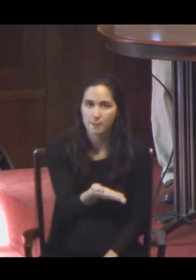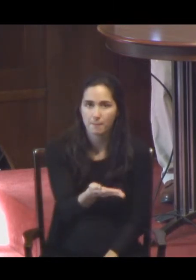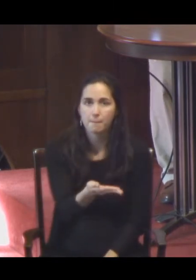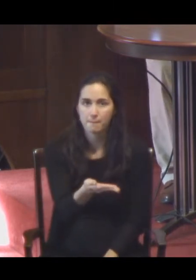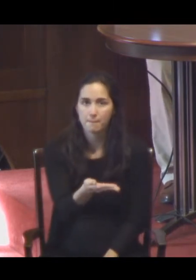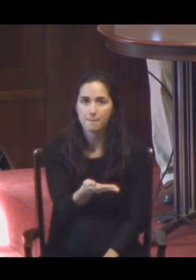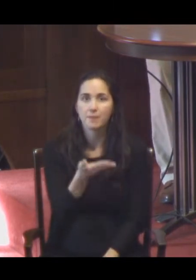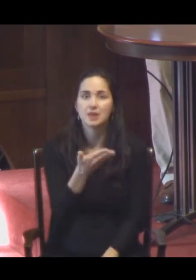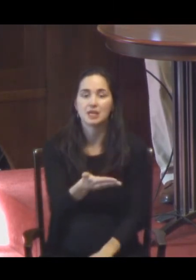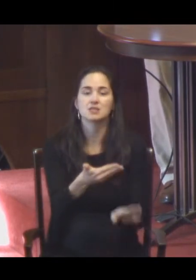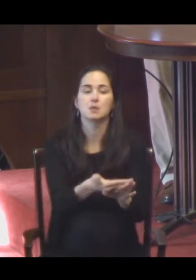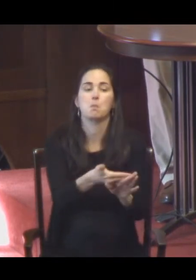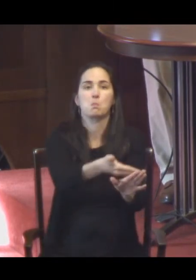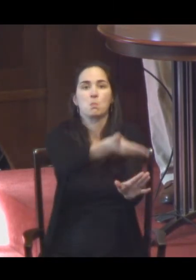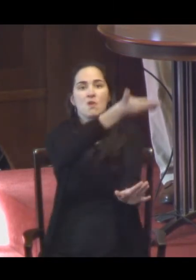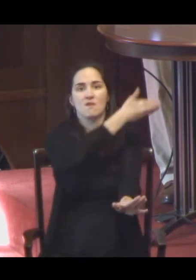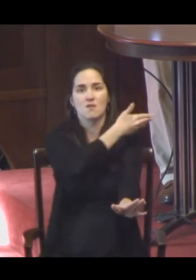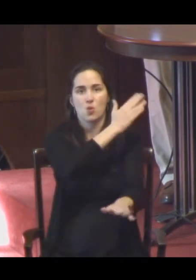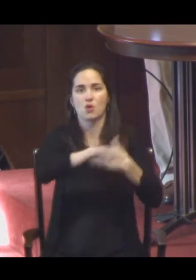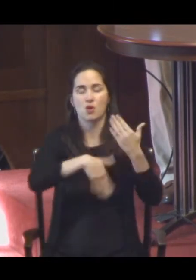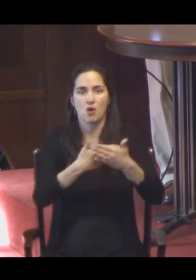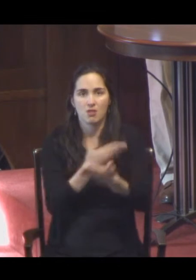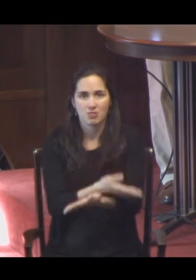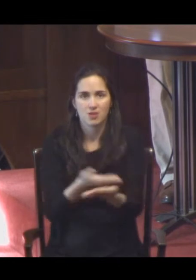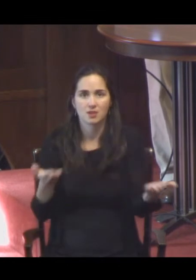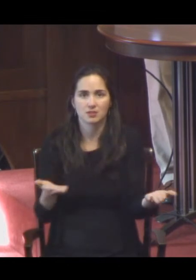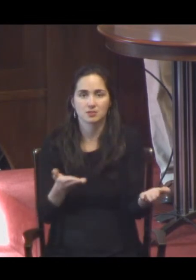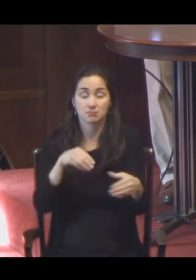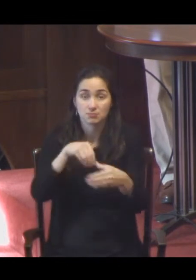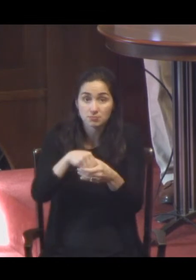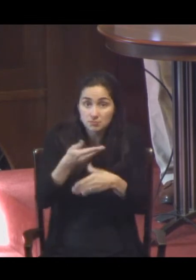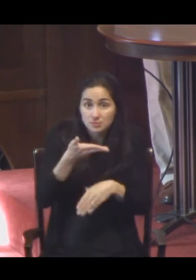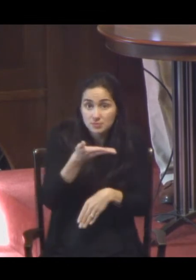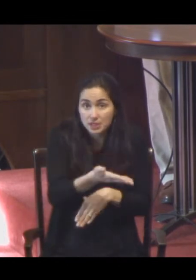before all things, and in him all things hold together.